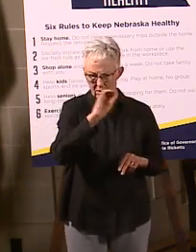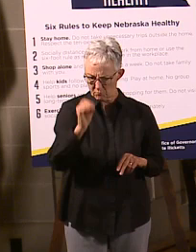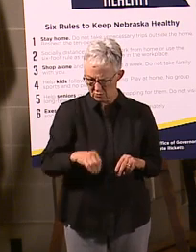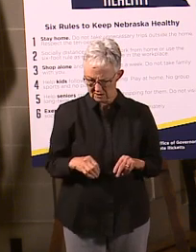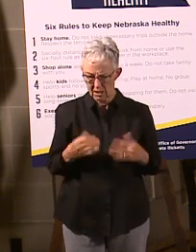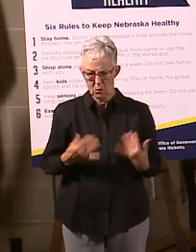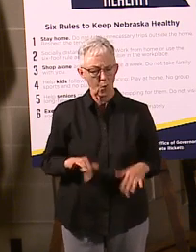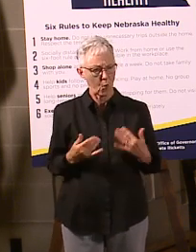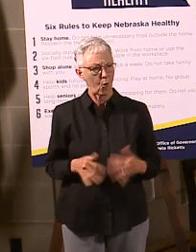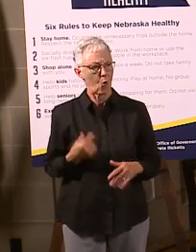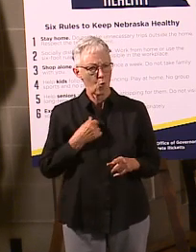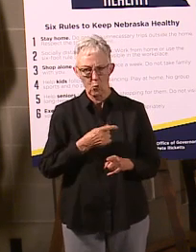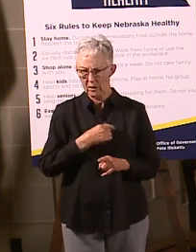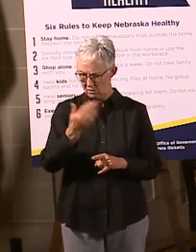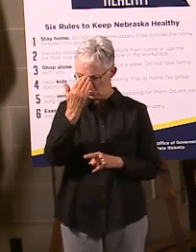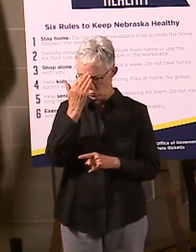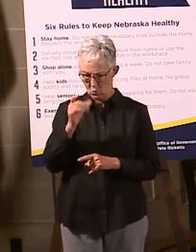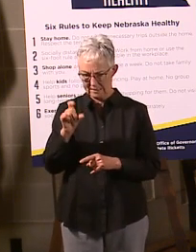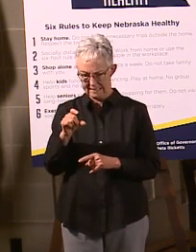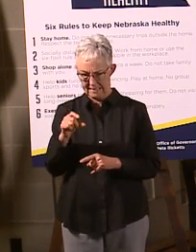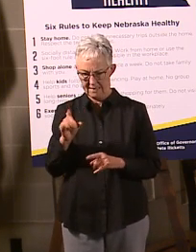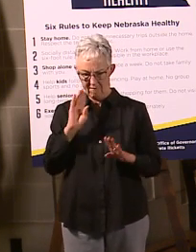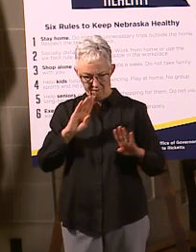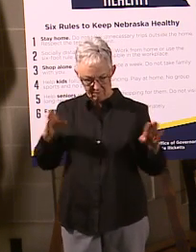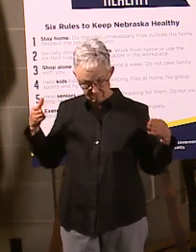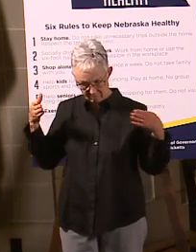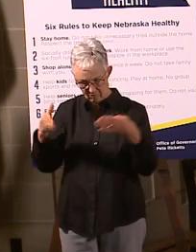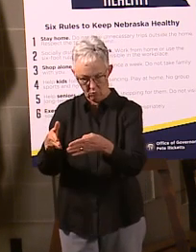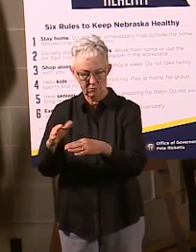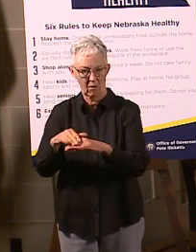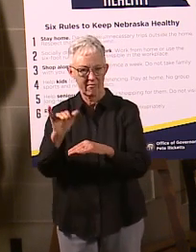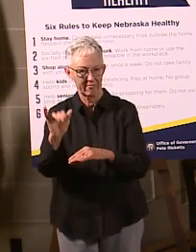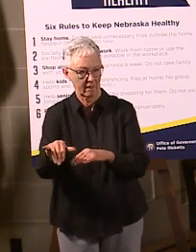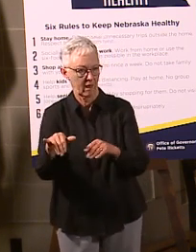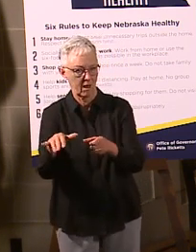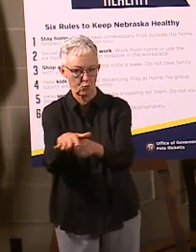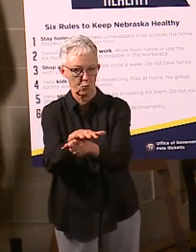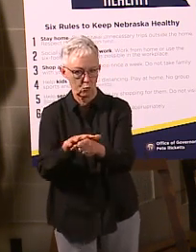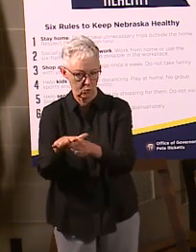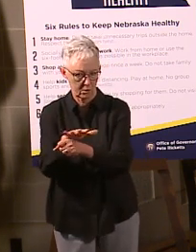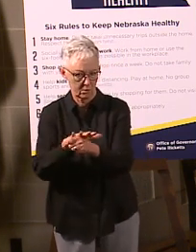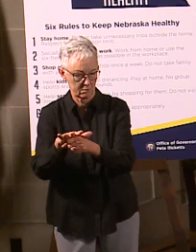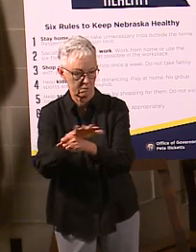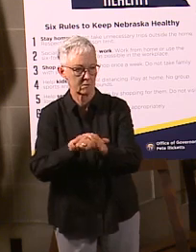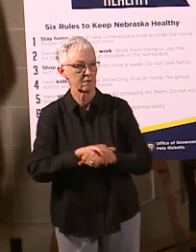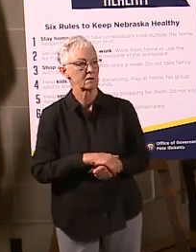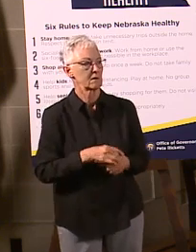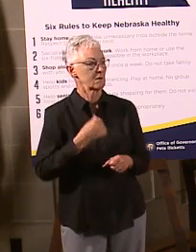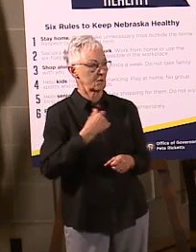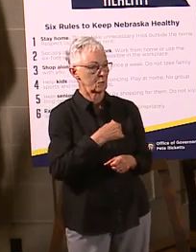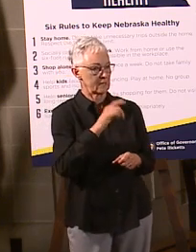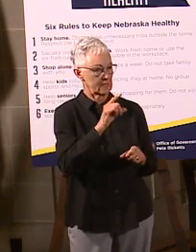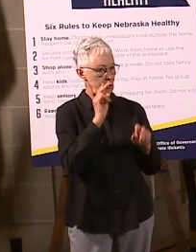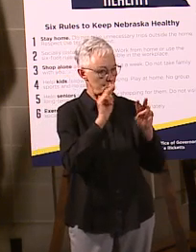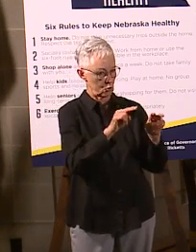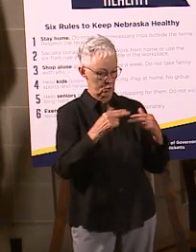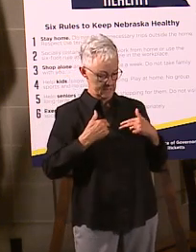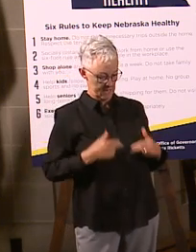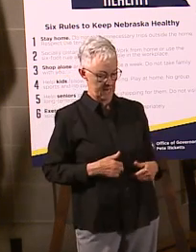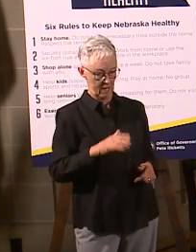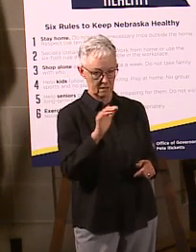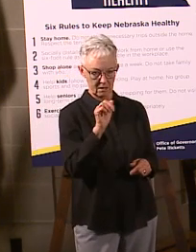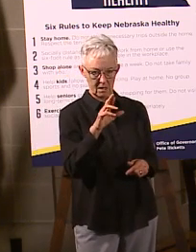tracing, and so forth. We look to the healthcare system if we need to move patients to make room in the healthcare system to